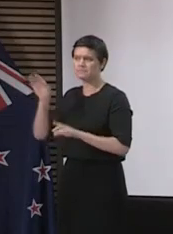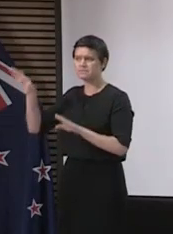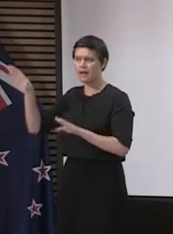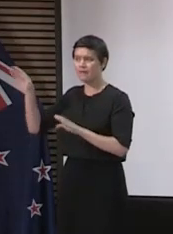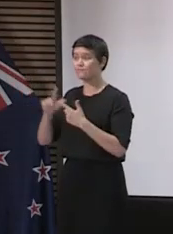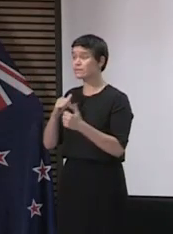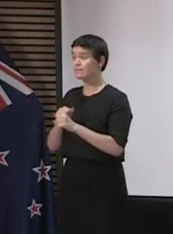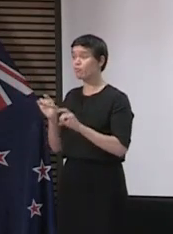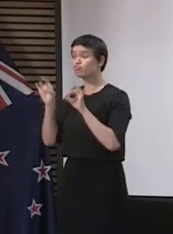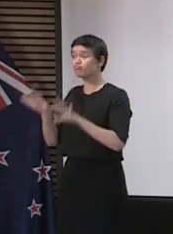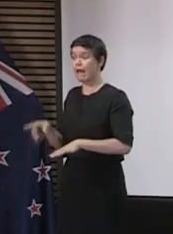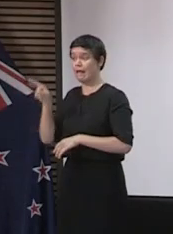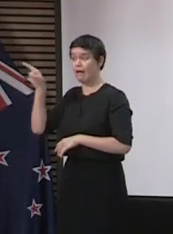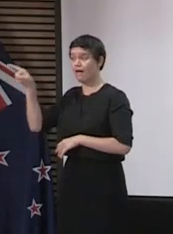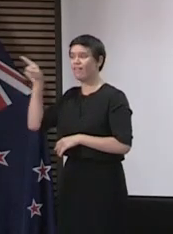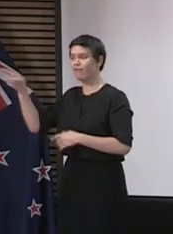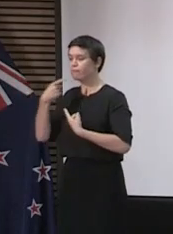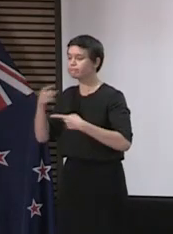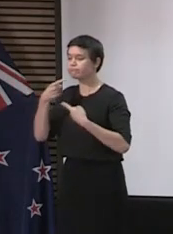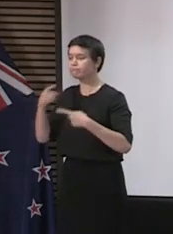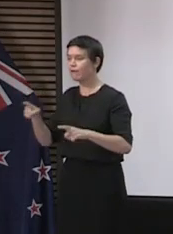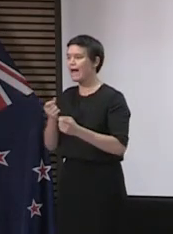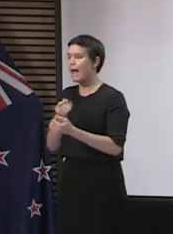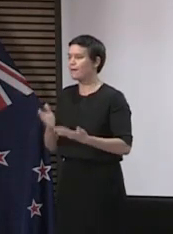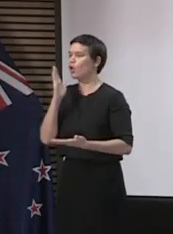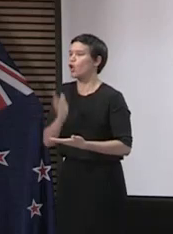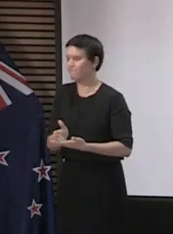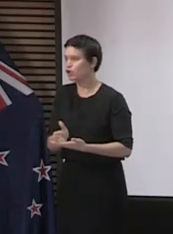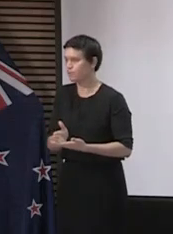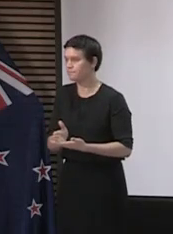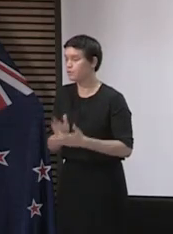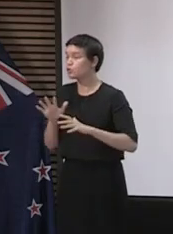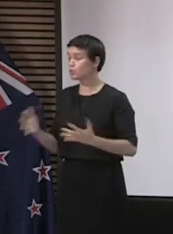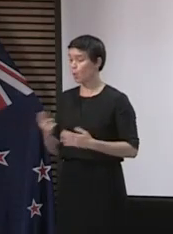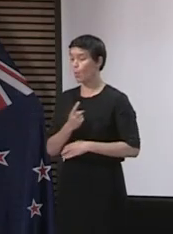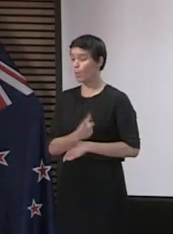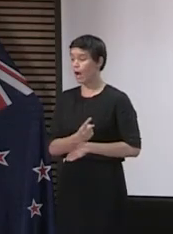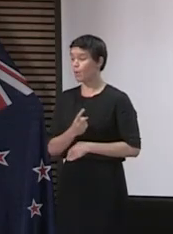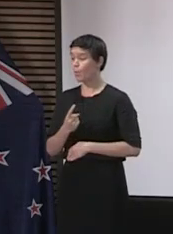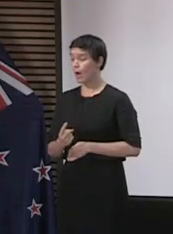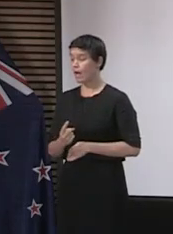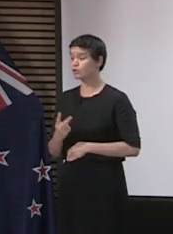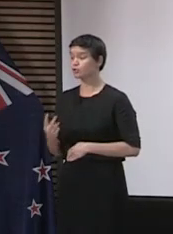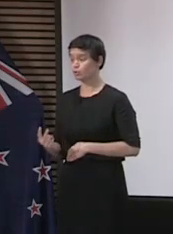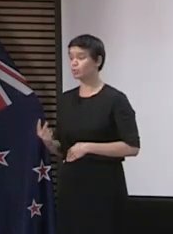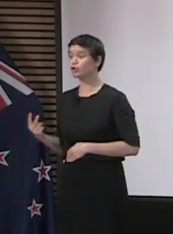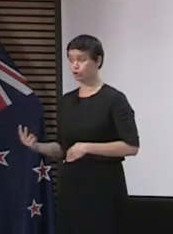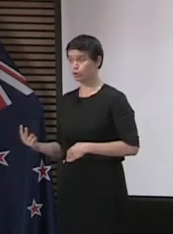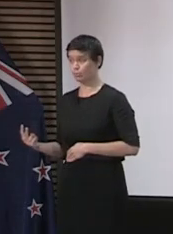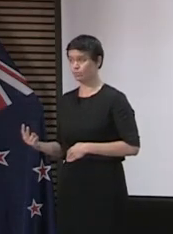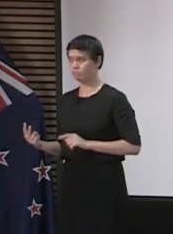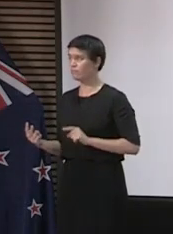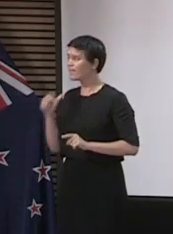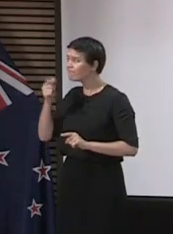Australia, so this number at the moment, 1,122 is the number that is comparable to those of other